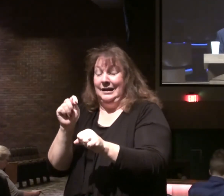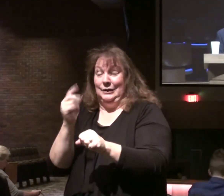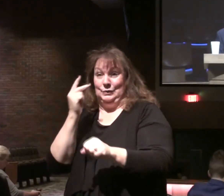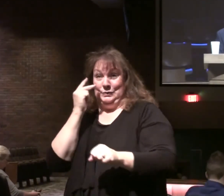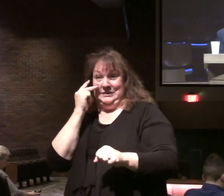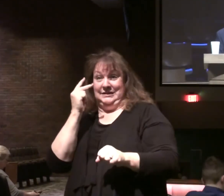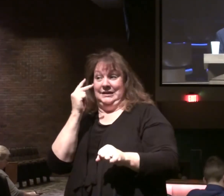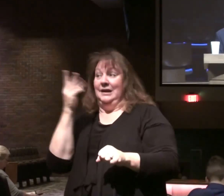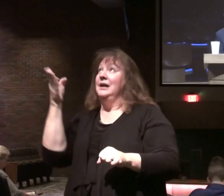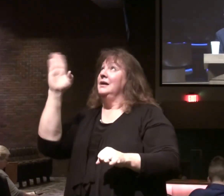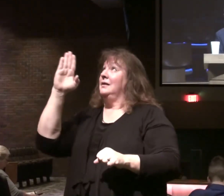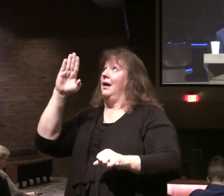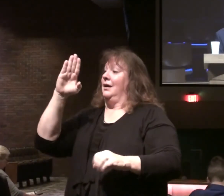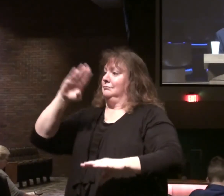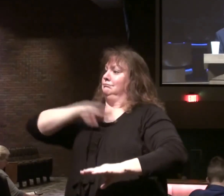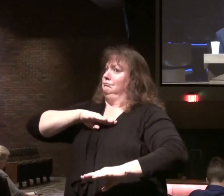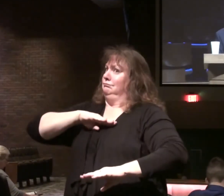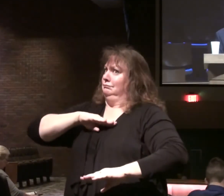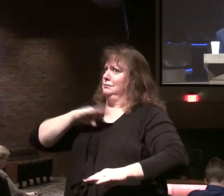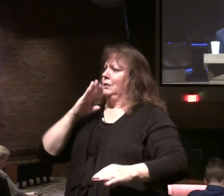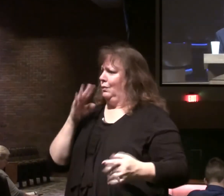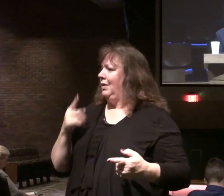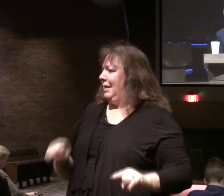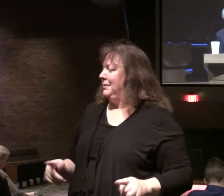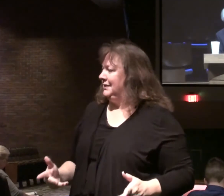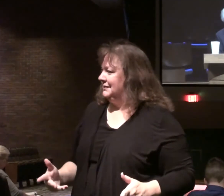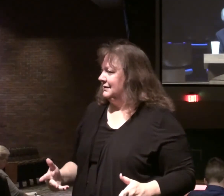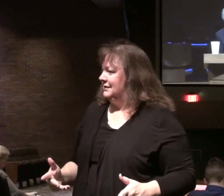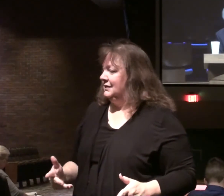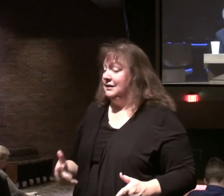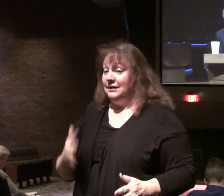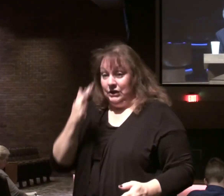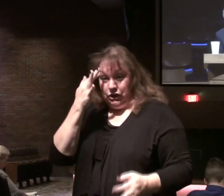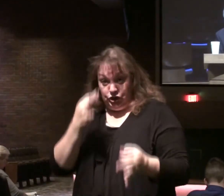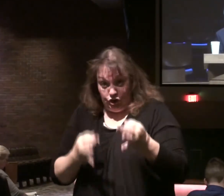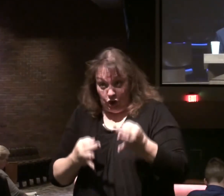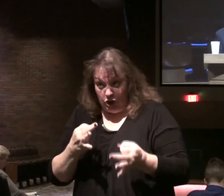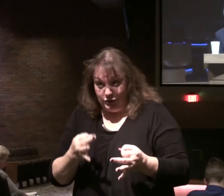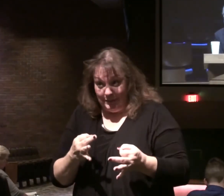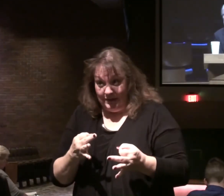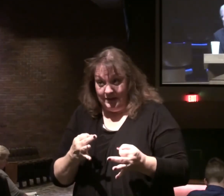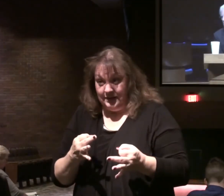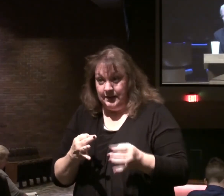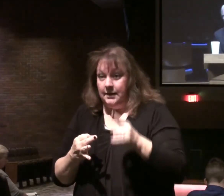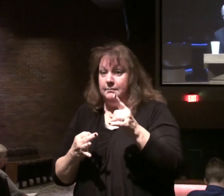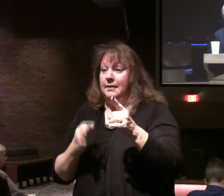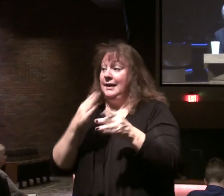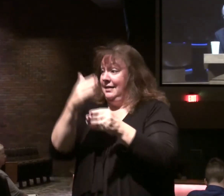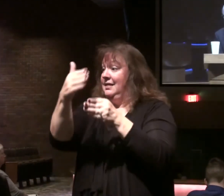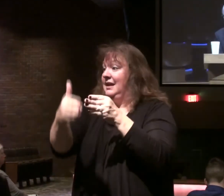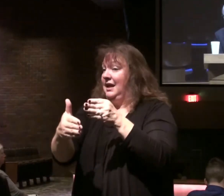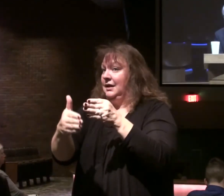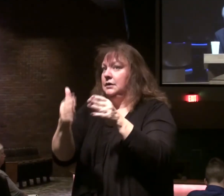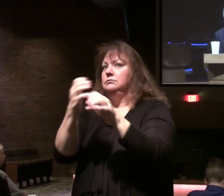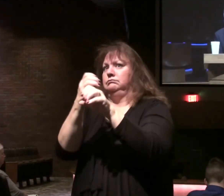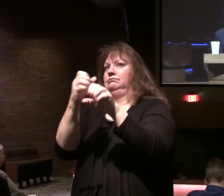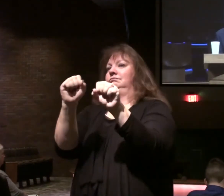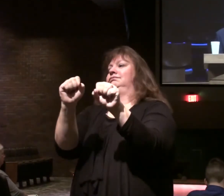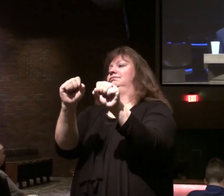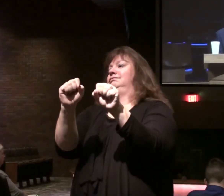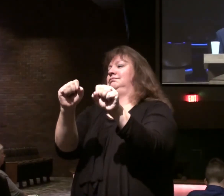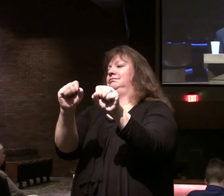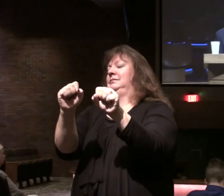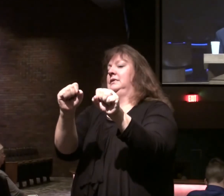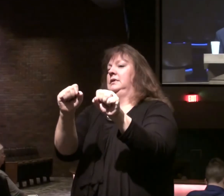fulfillment. Of what God has promised. Judgment. But ultimate deliverance. So we saw